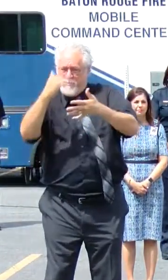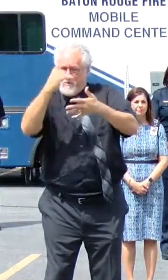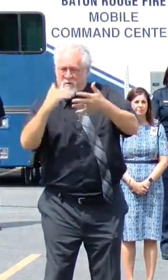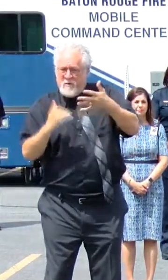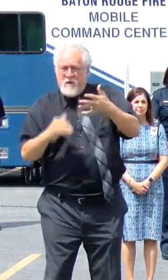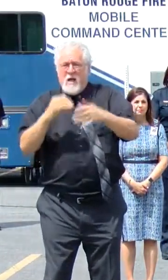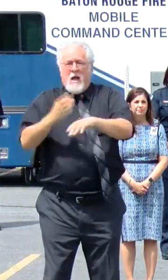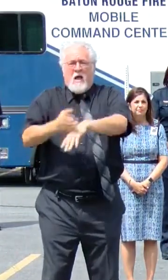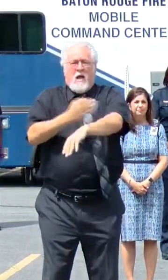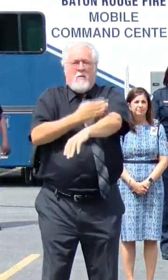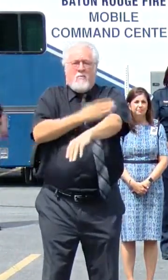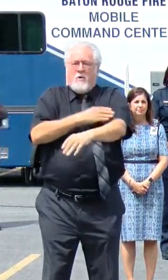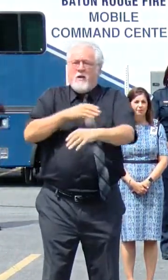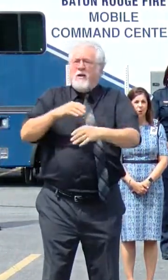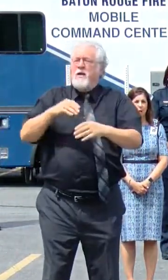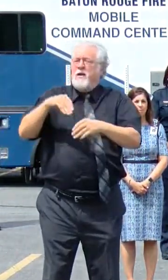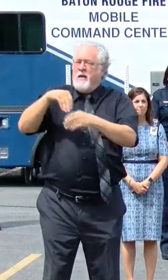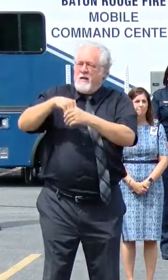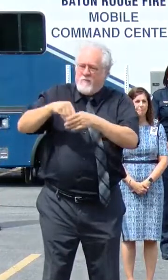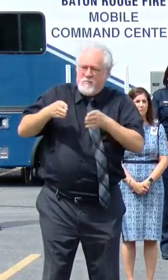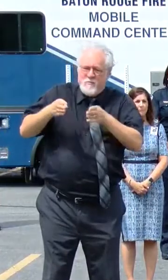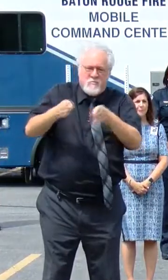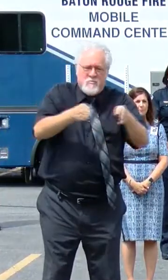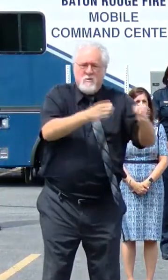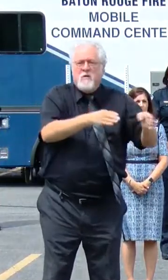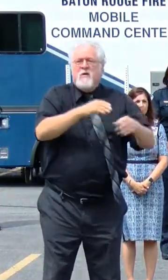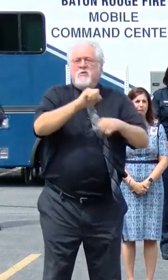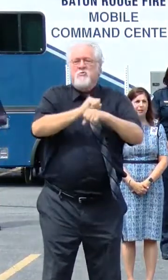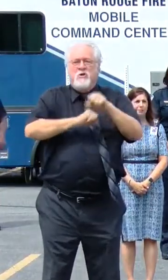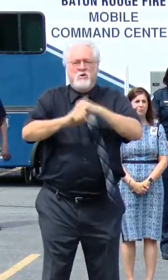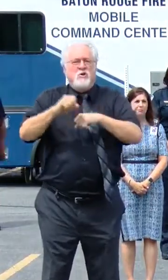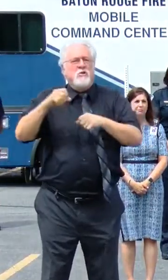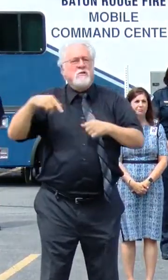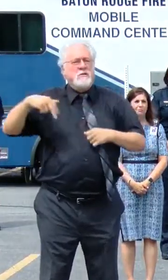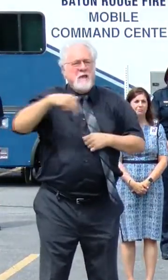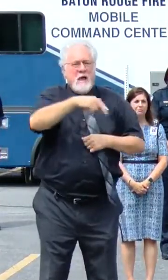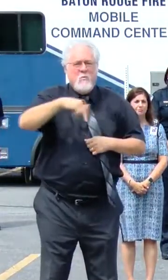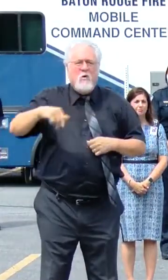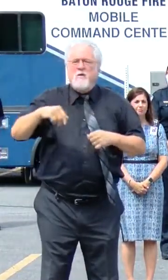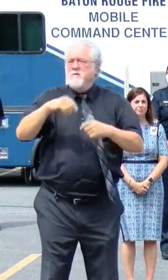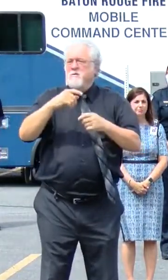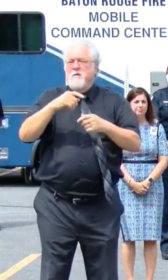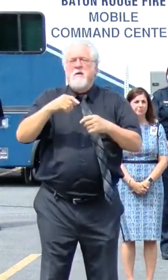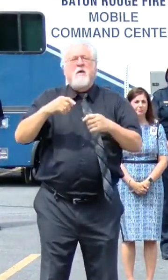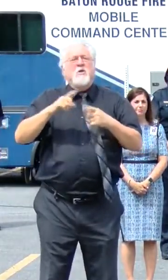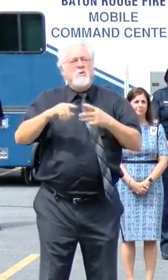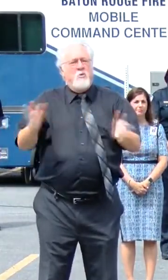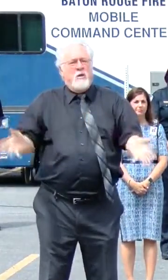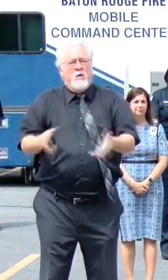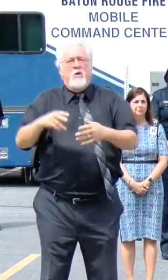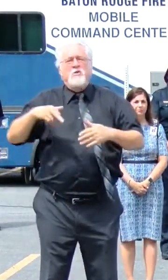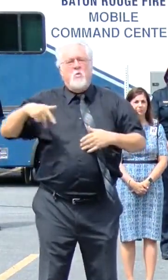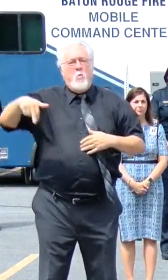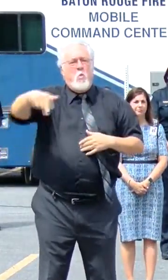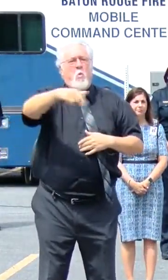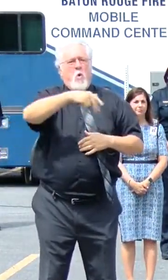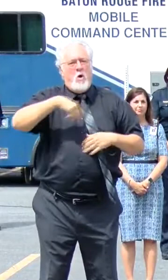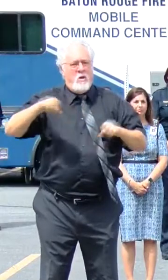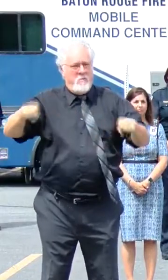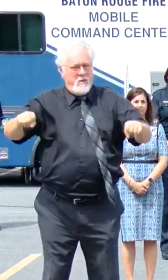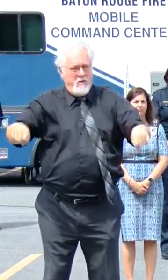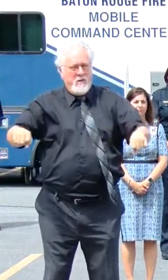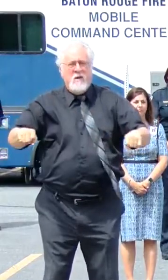infrastructure and sidewalks throughout our parish in order to encourage walkability is a necessity.